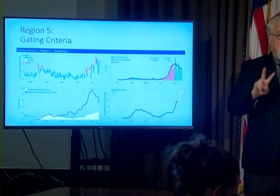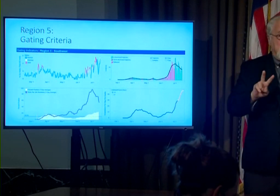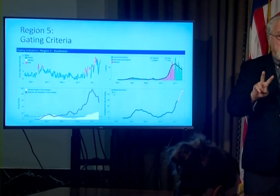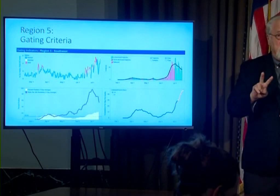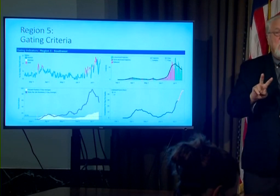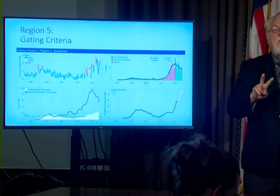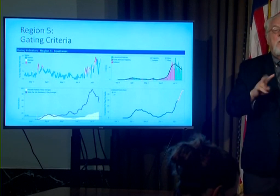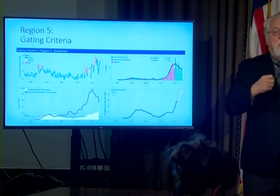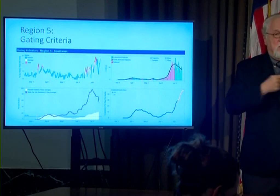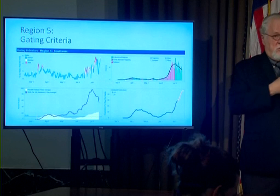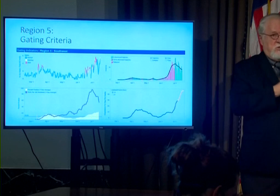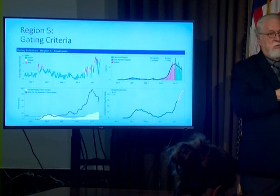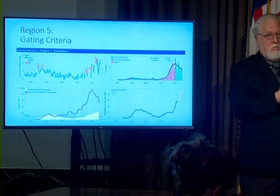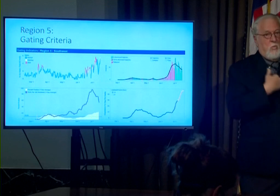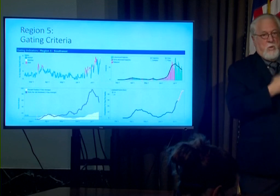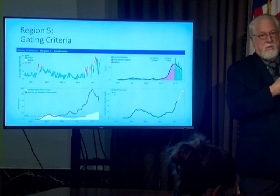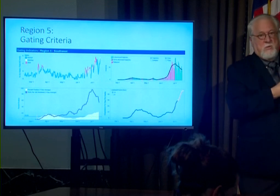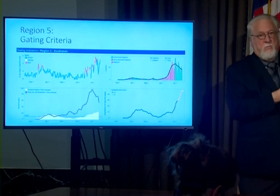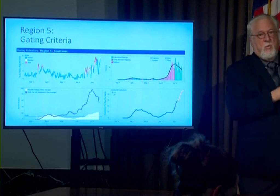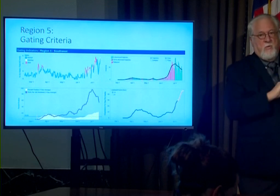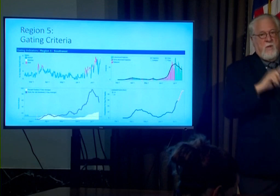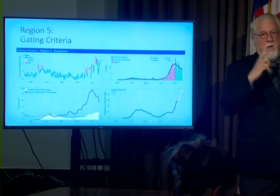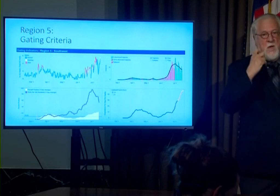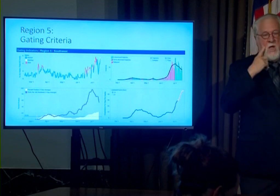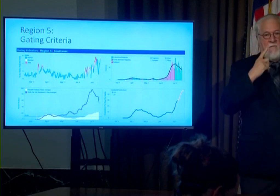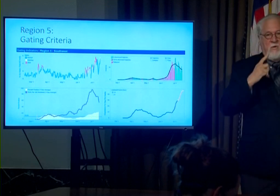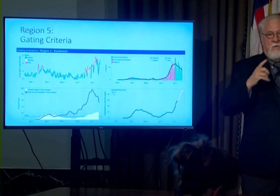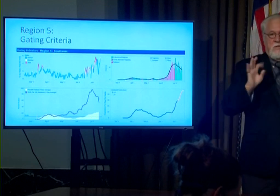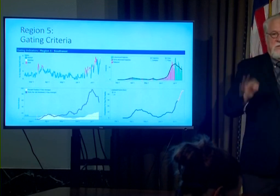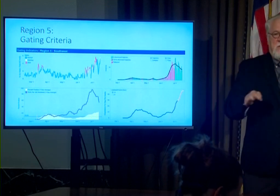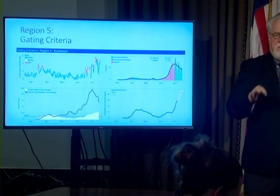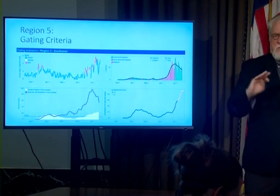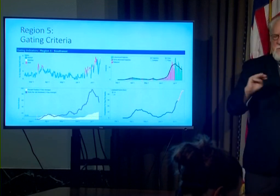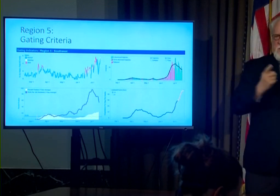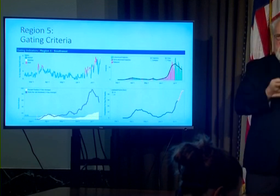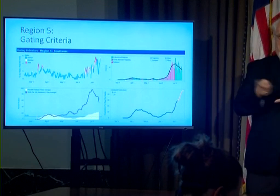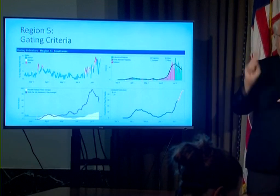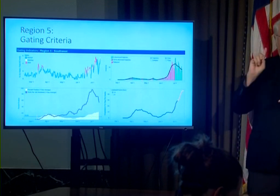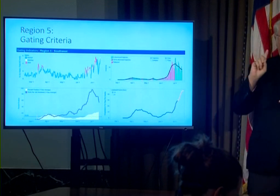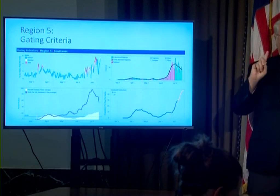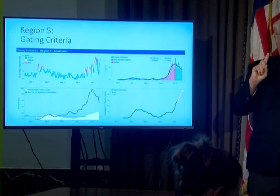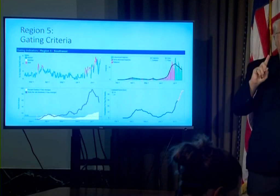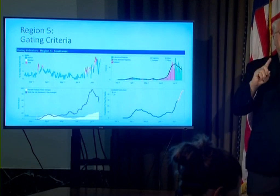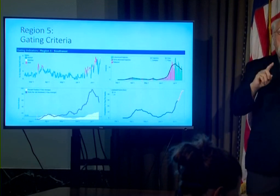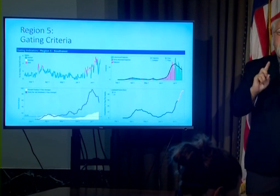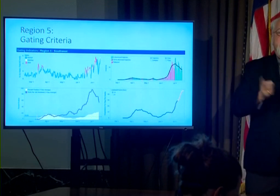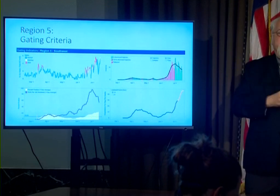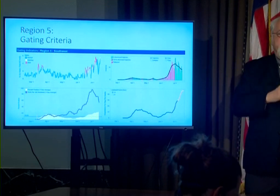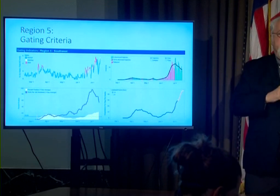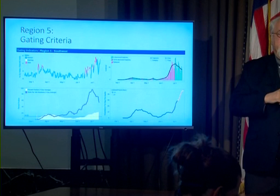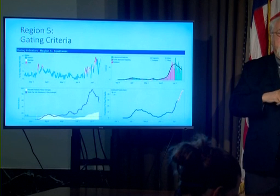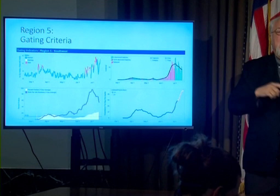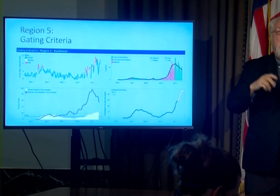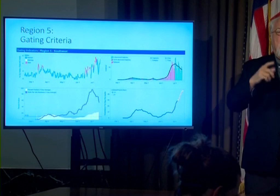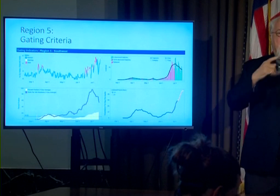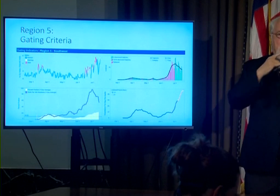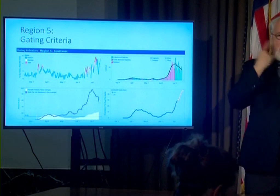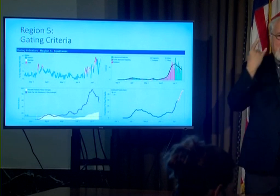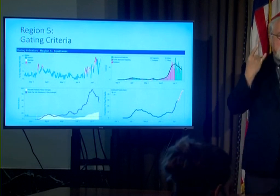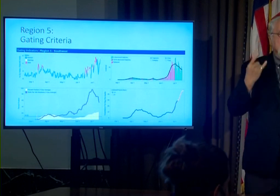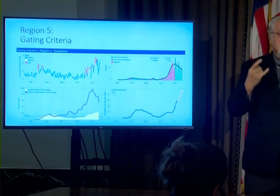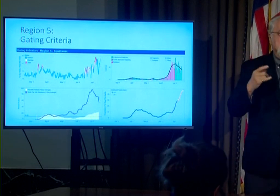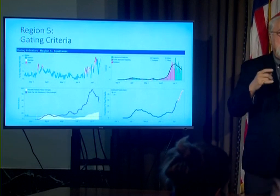support the measures that the governor took Monday a week ago in putting in place a mandatory masking